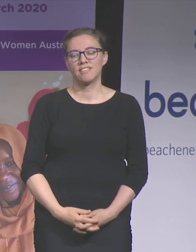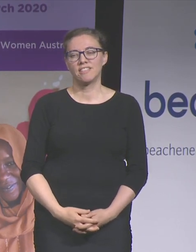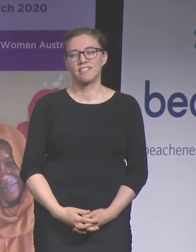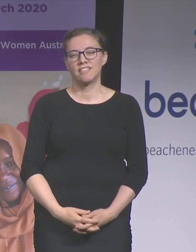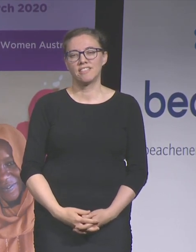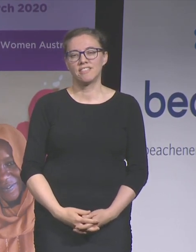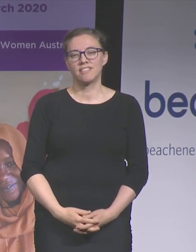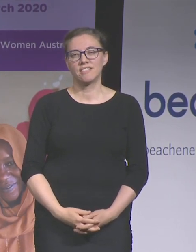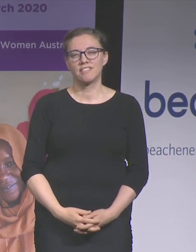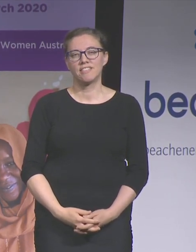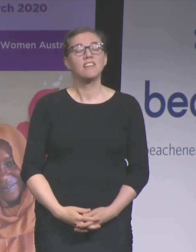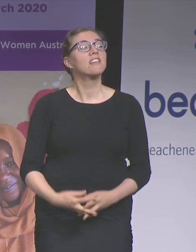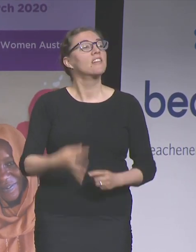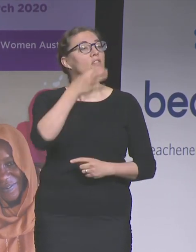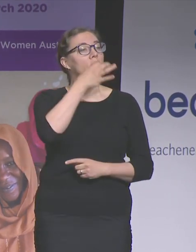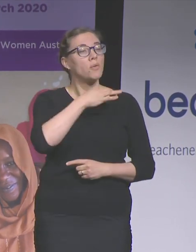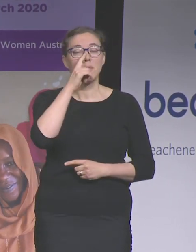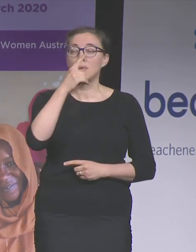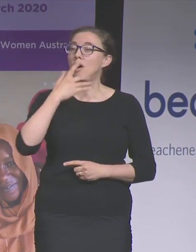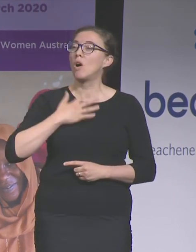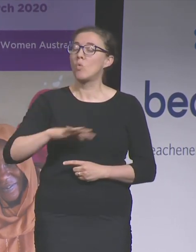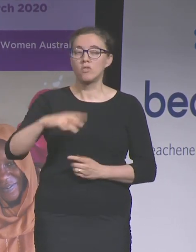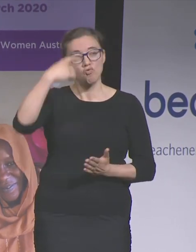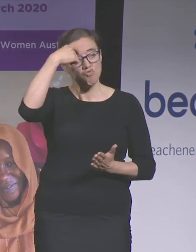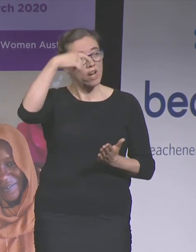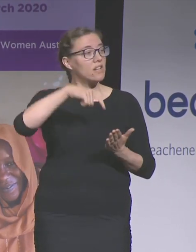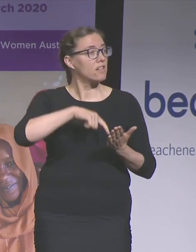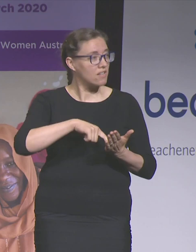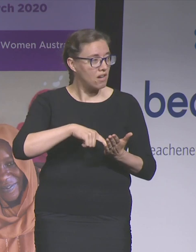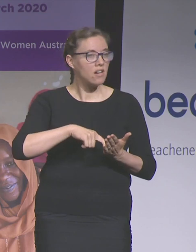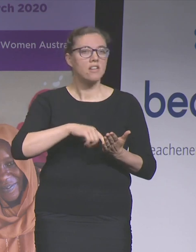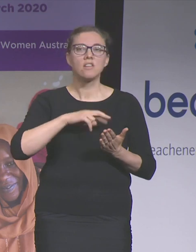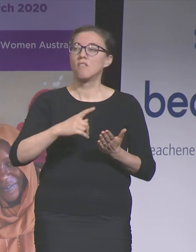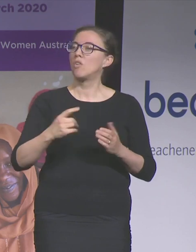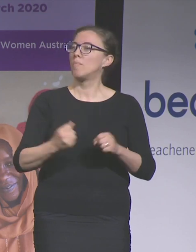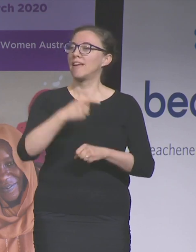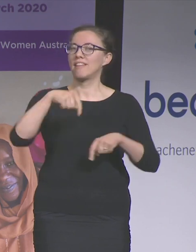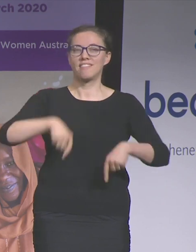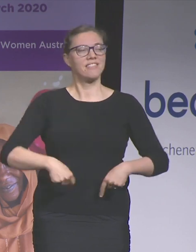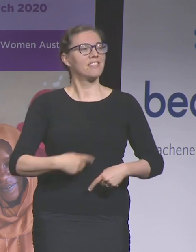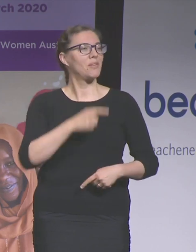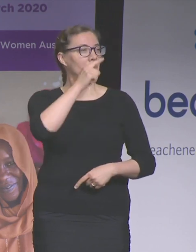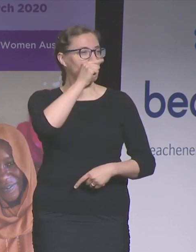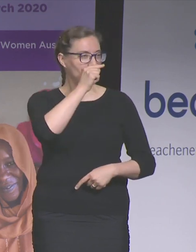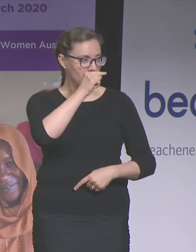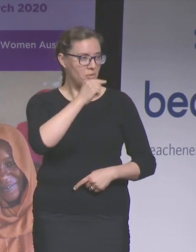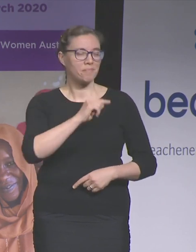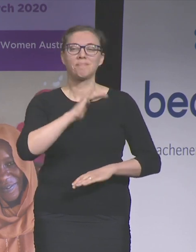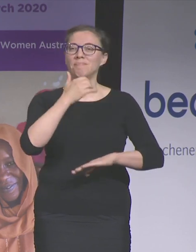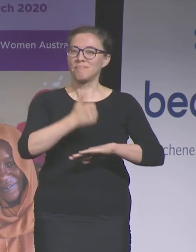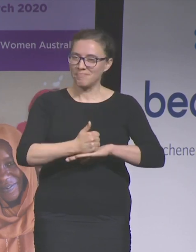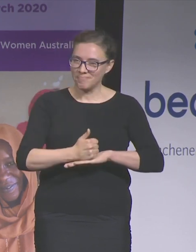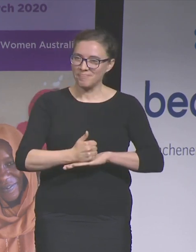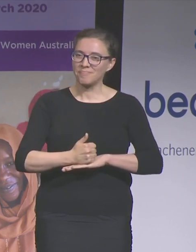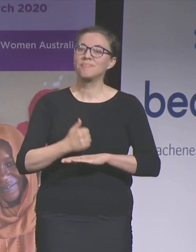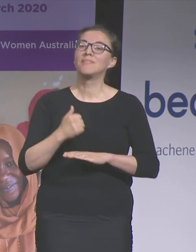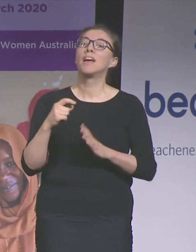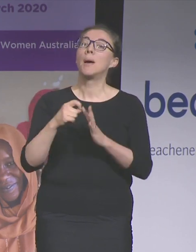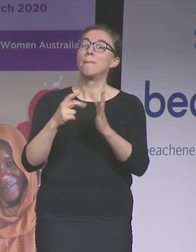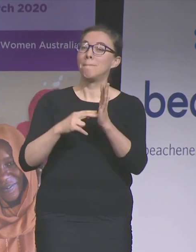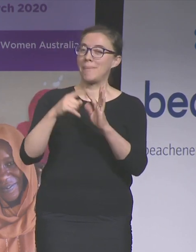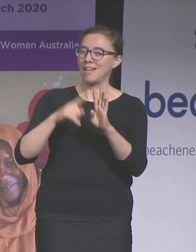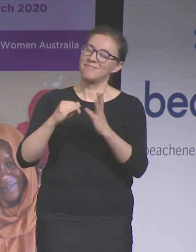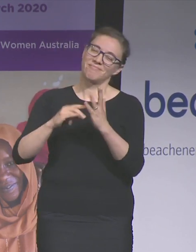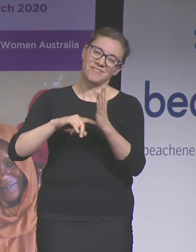There are a few people I would like to acknowledge this morning for making this breakfast possible. Penny, Senator Wong, thank you for